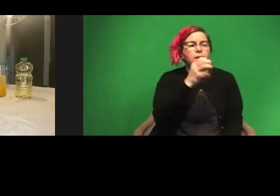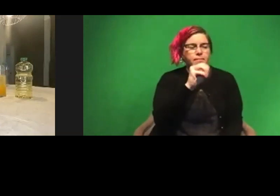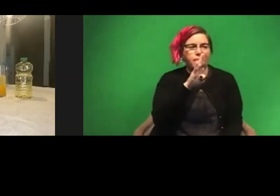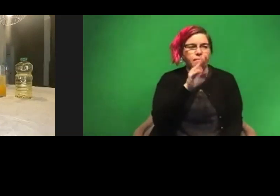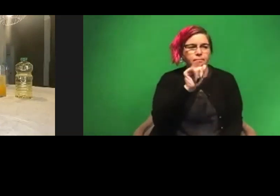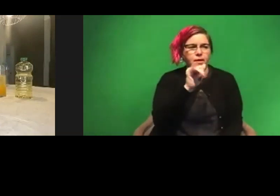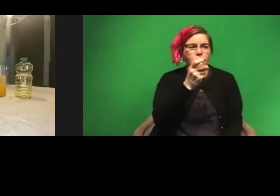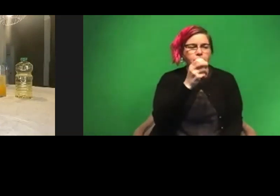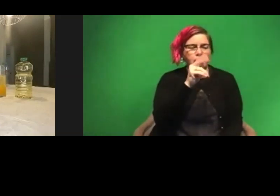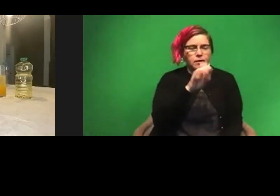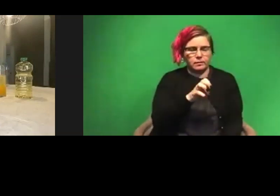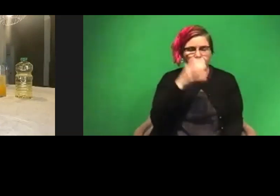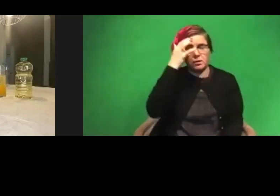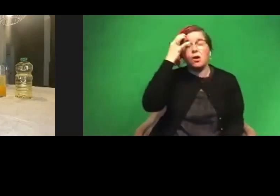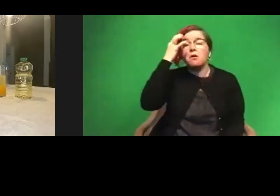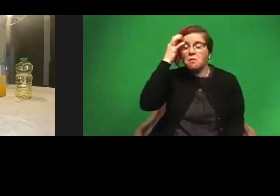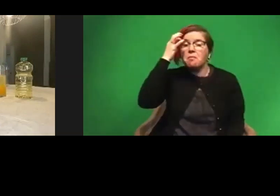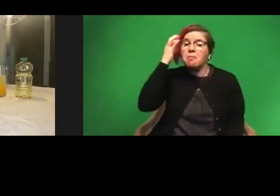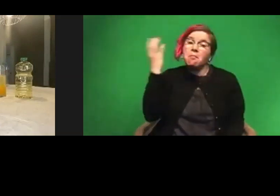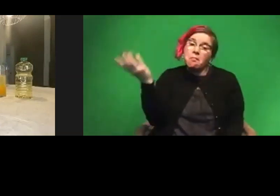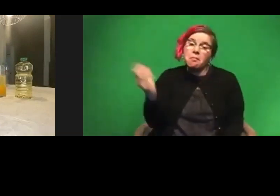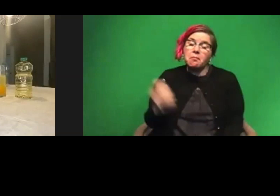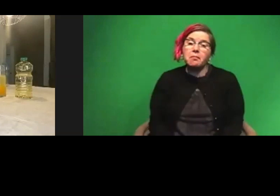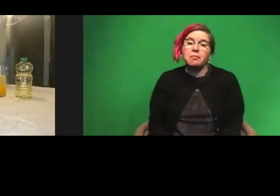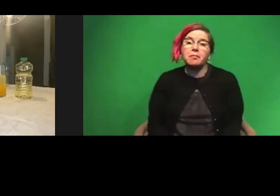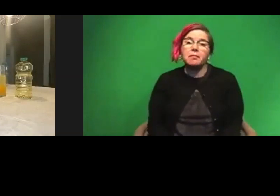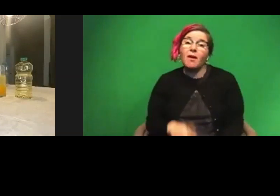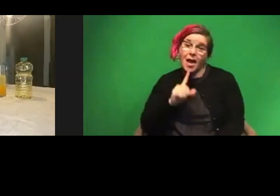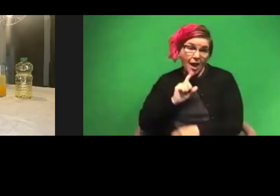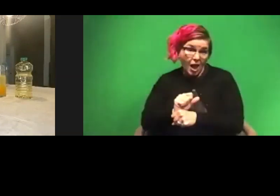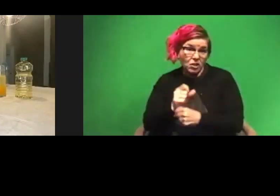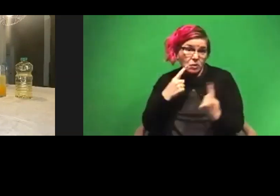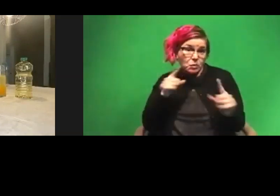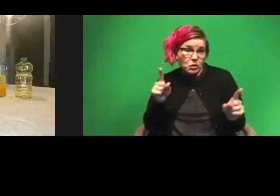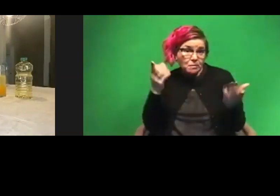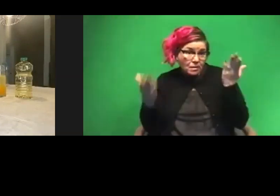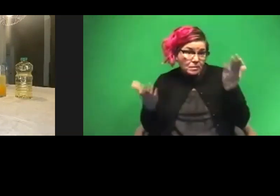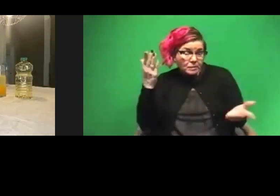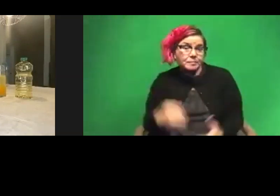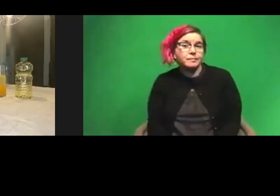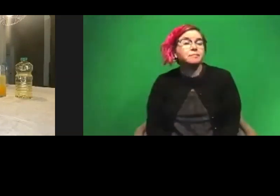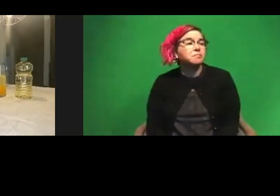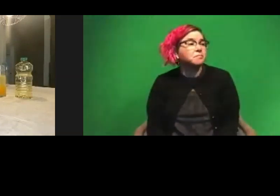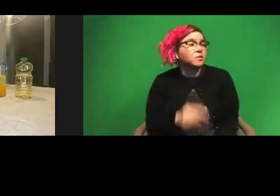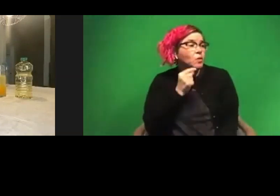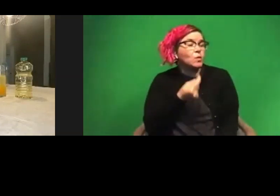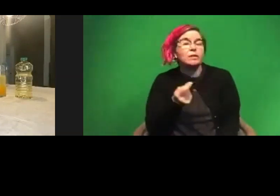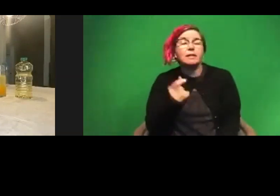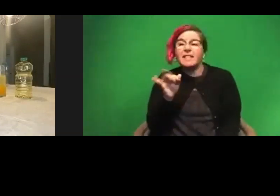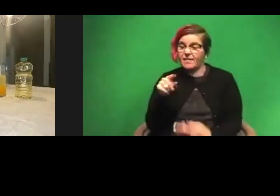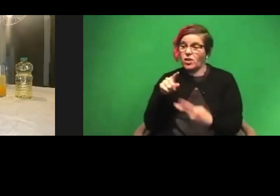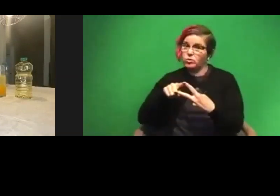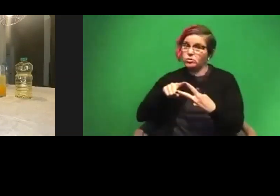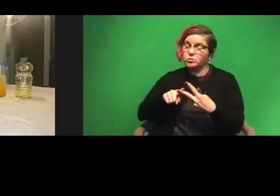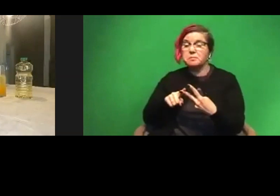Okay. So it may, it actually may work. Cool. If it doesn't, if it has those ingredients, it may